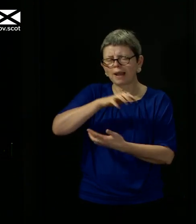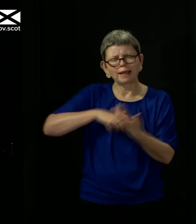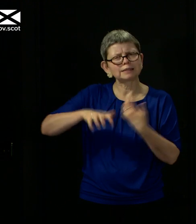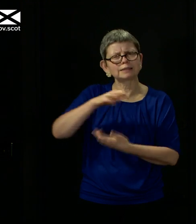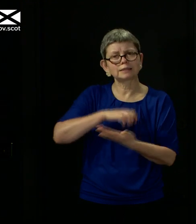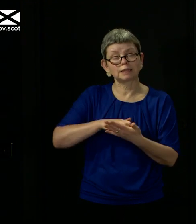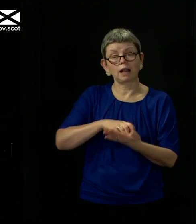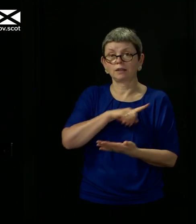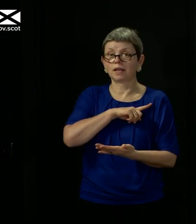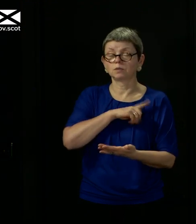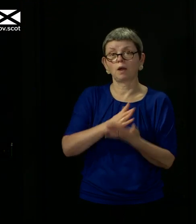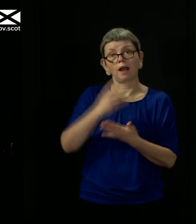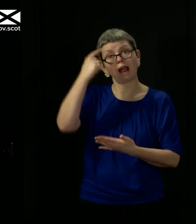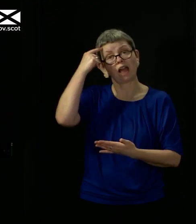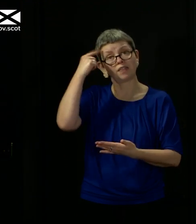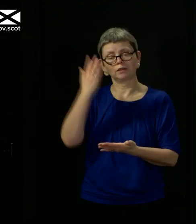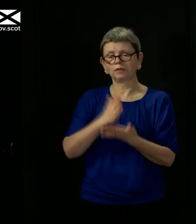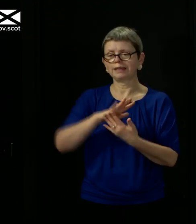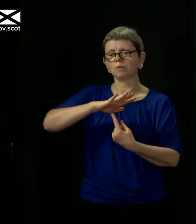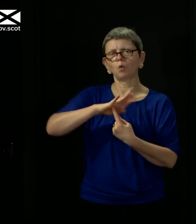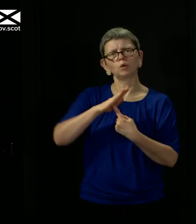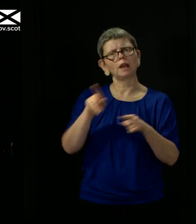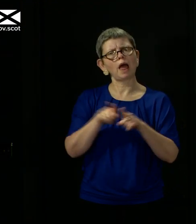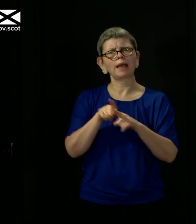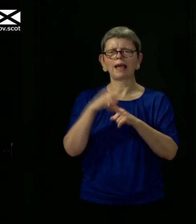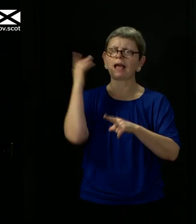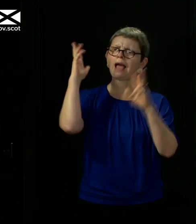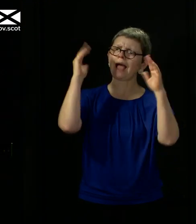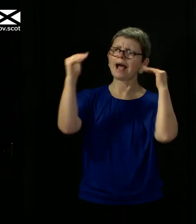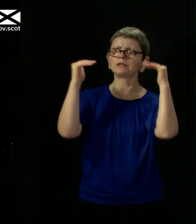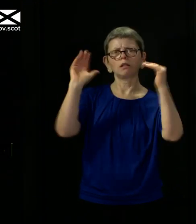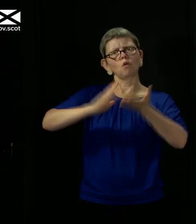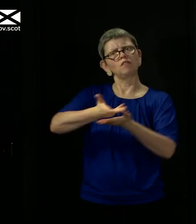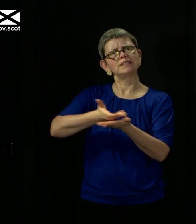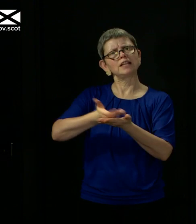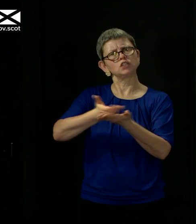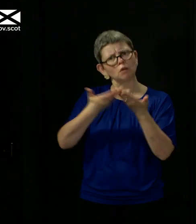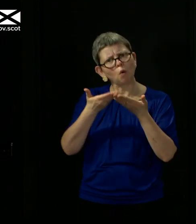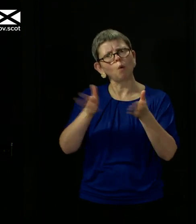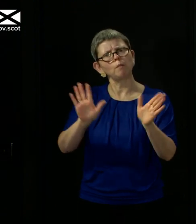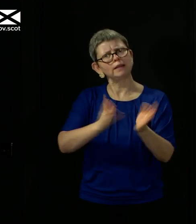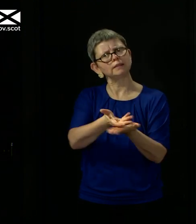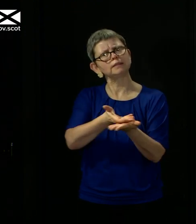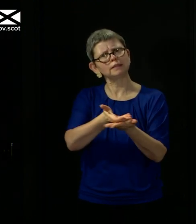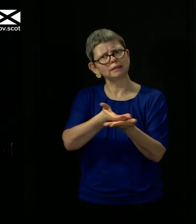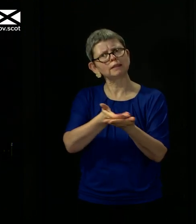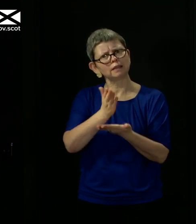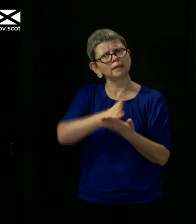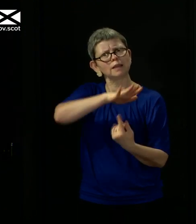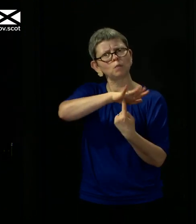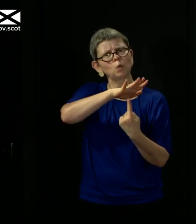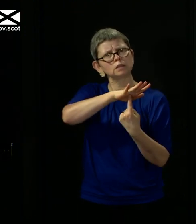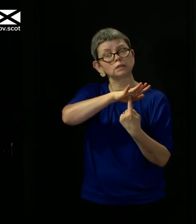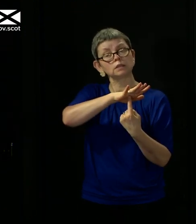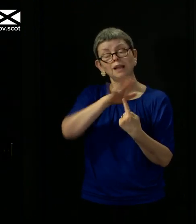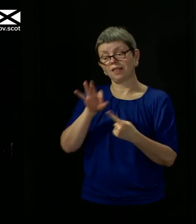continue to believe it's important to have that adult grown-up conversation with a lot of transparency around it. In terms of the points about science in